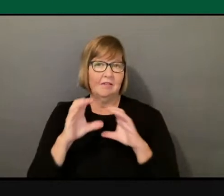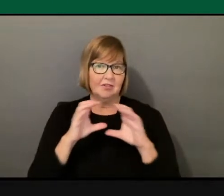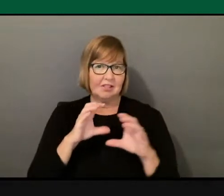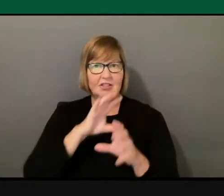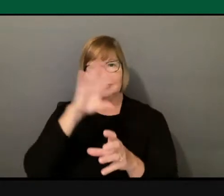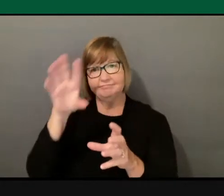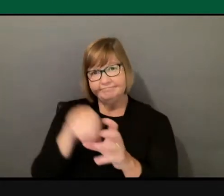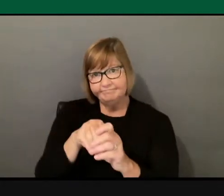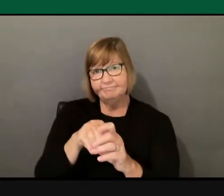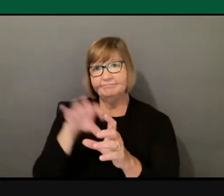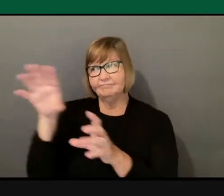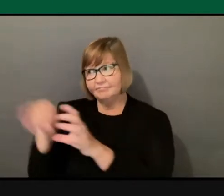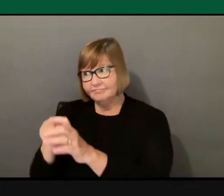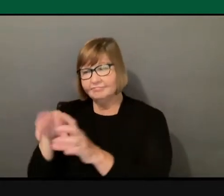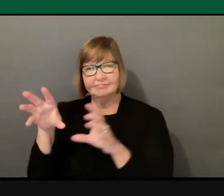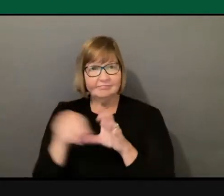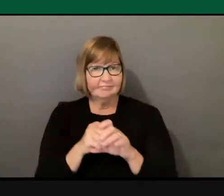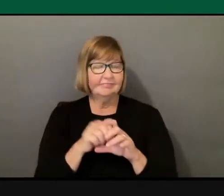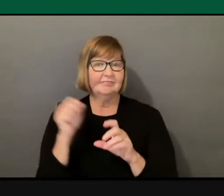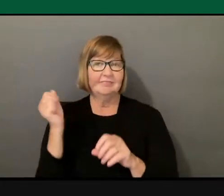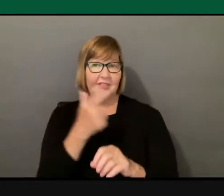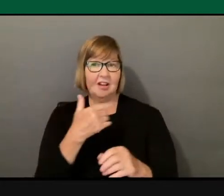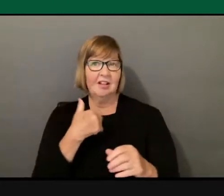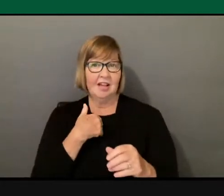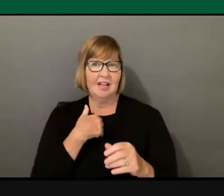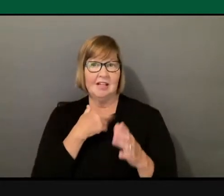everybody actually has a role in that area.